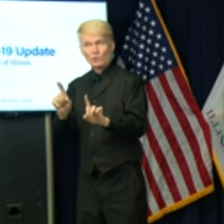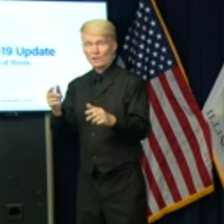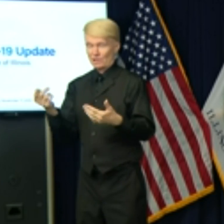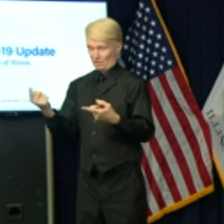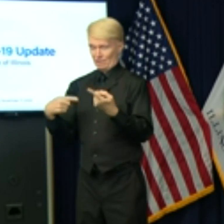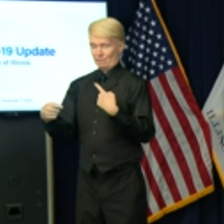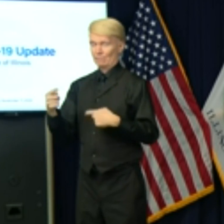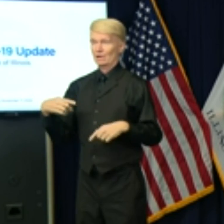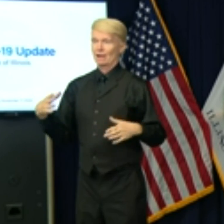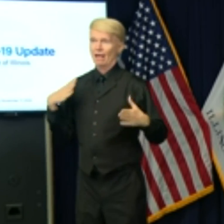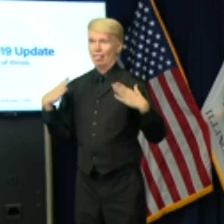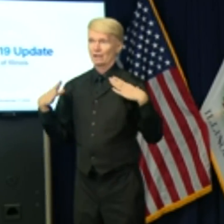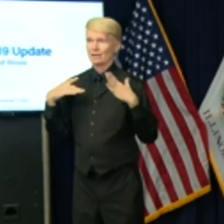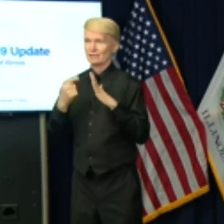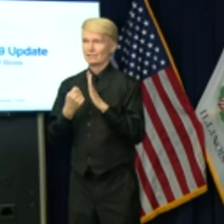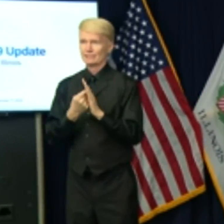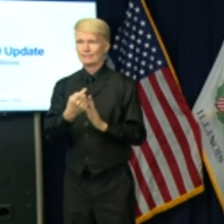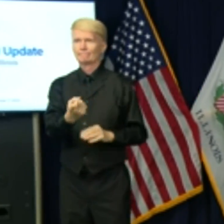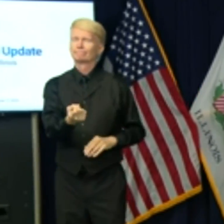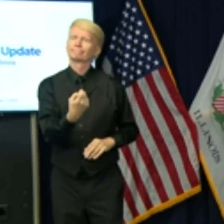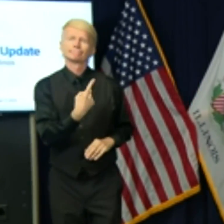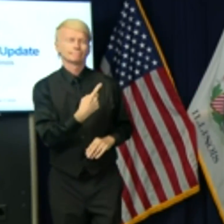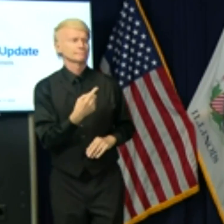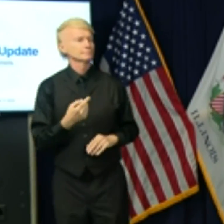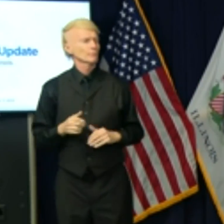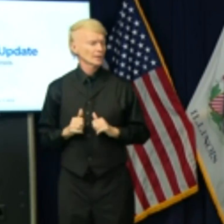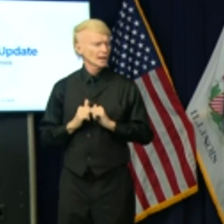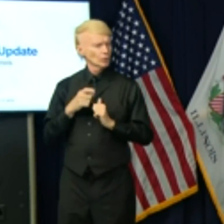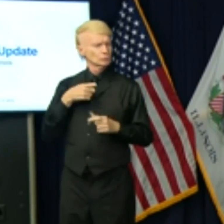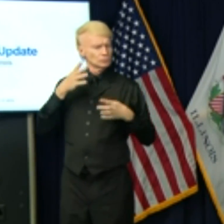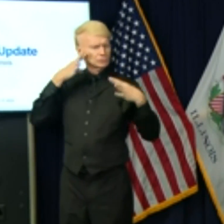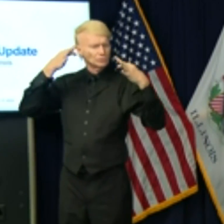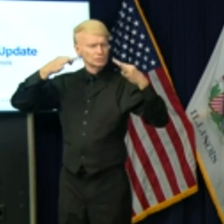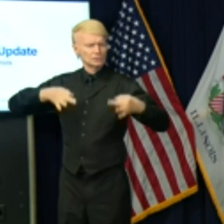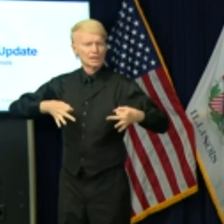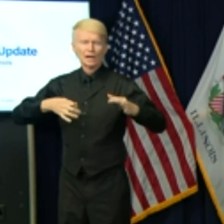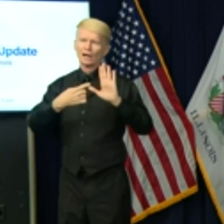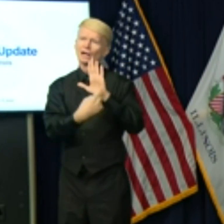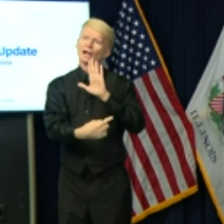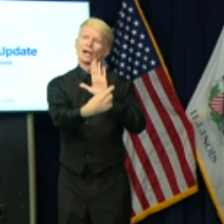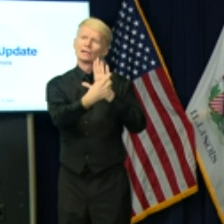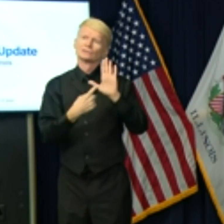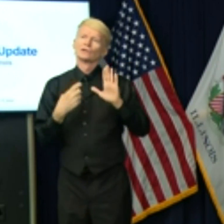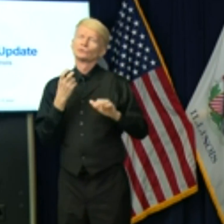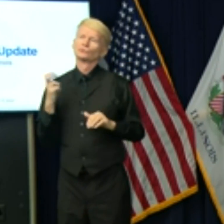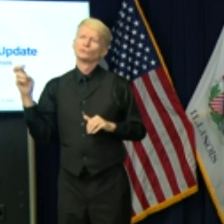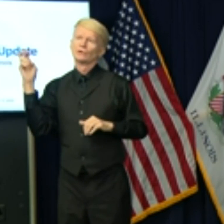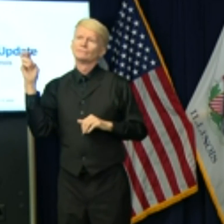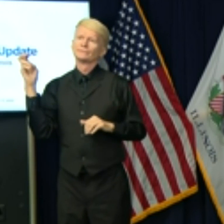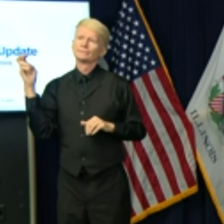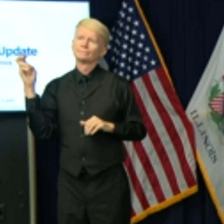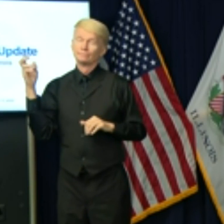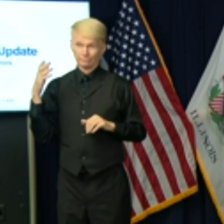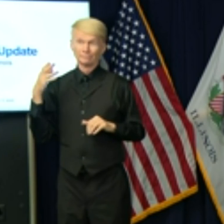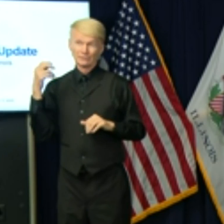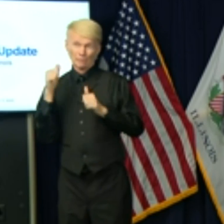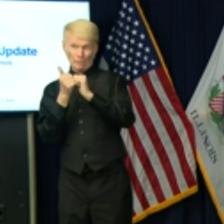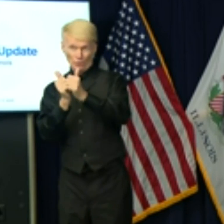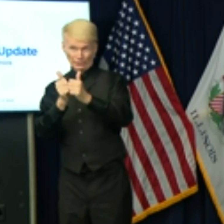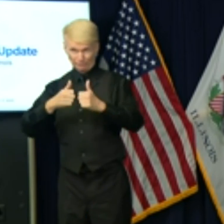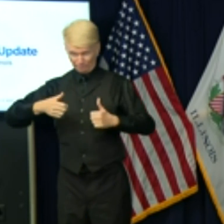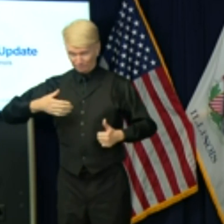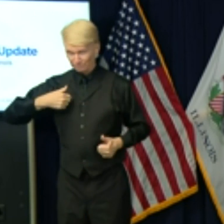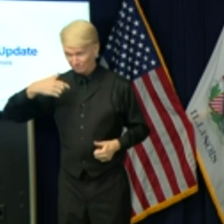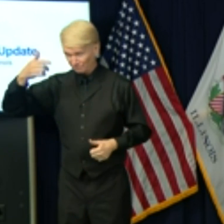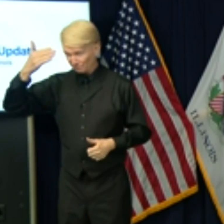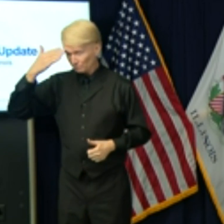members of the media. How did you come to the decision about canceling travel sports? I mean, I know I have high school kids, too, and I've to go